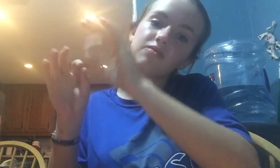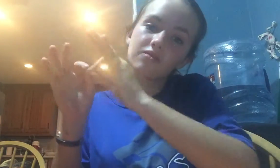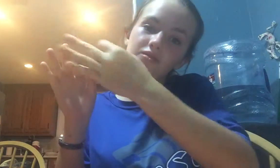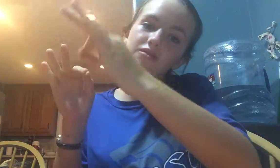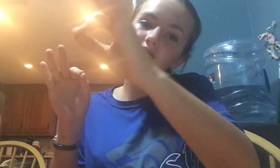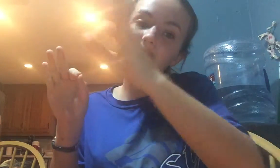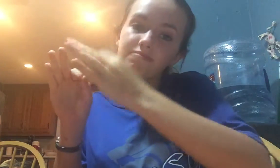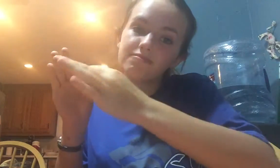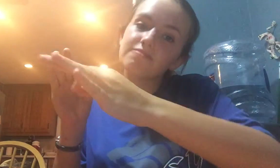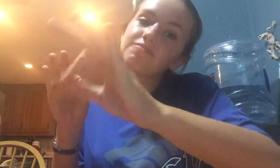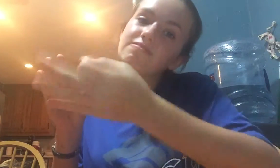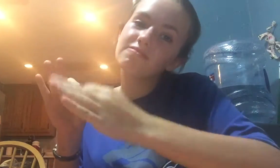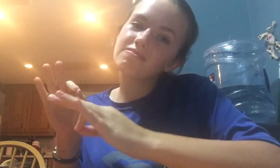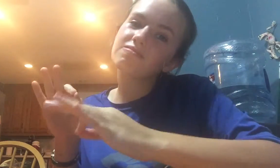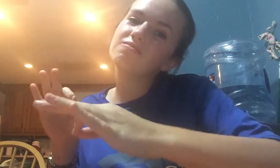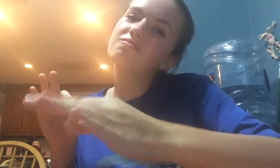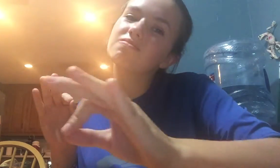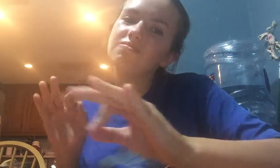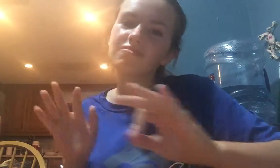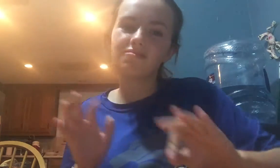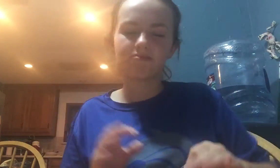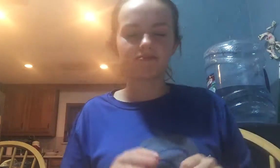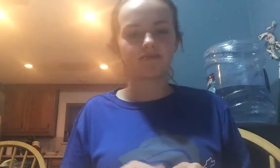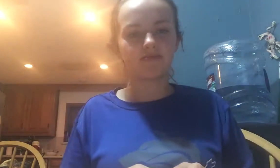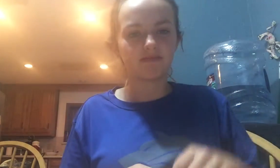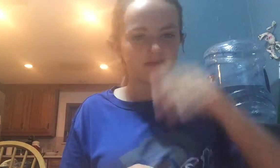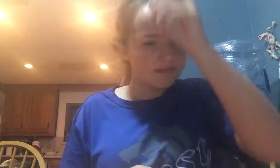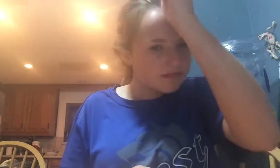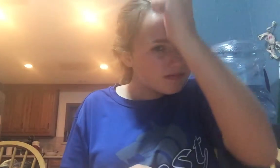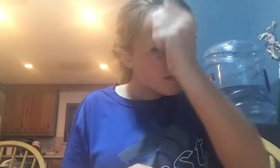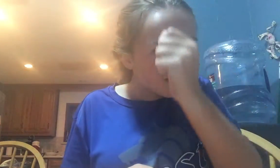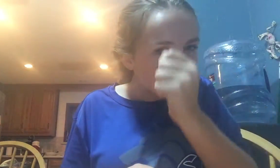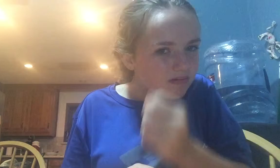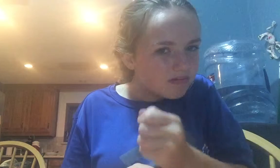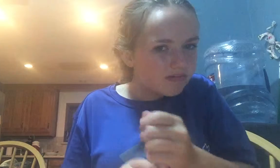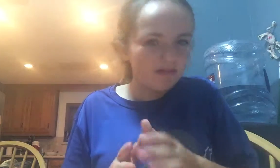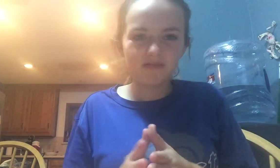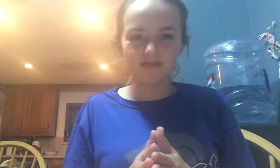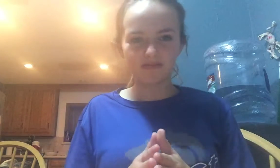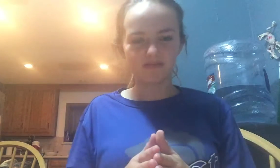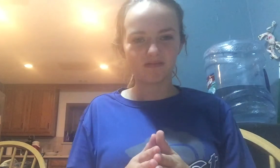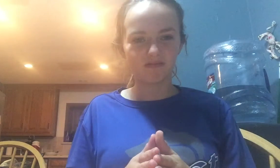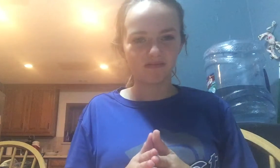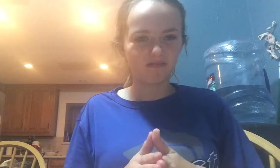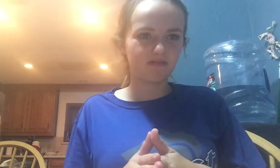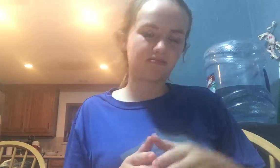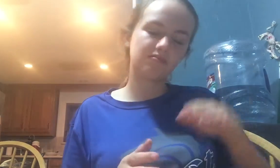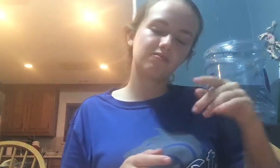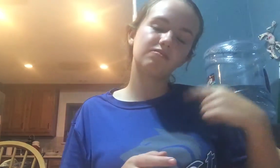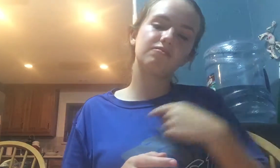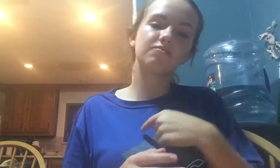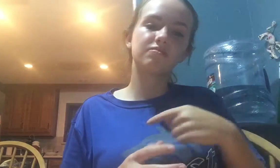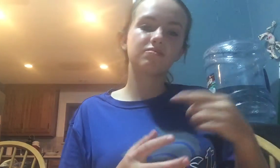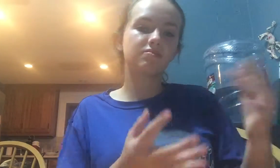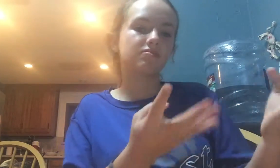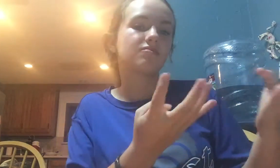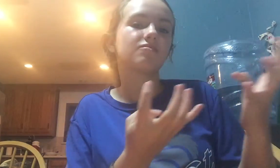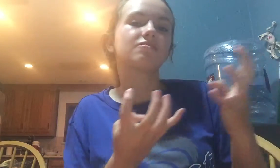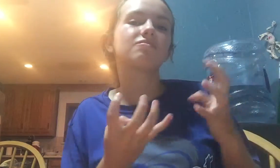Sentences, sentences, sentences. And then she'd pull a screen down inside. So we would enter the classroom, and we would all be seated